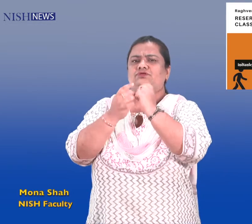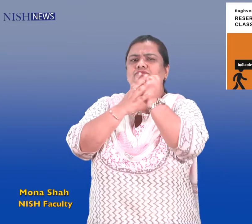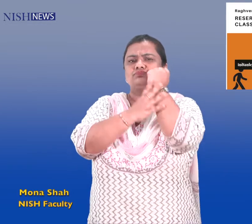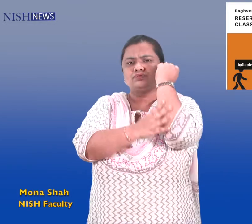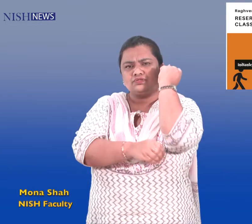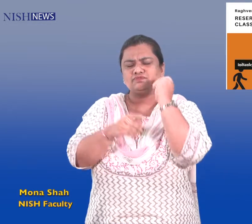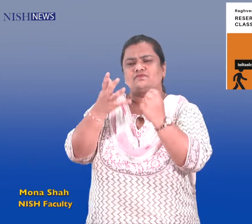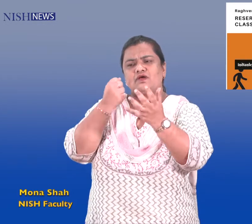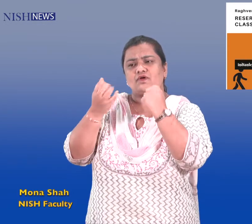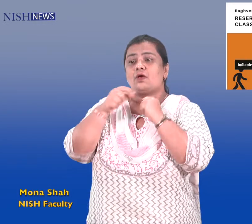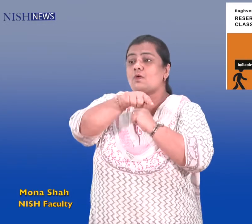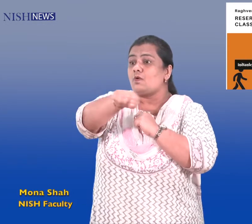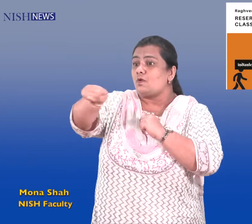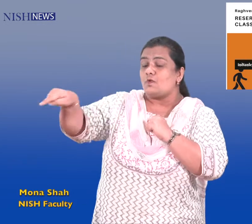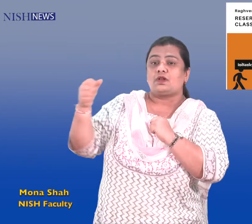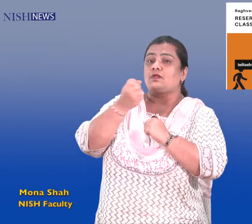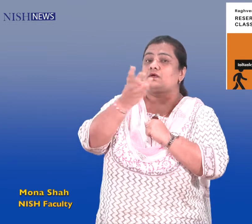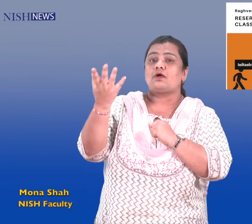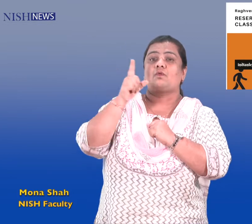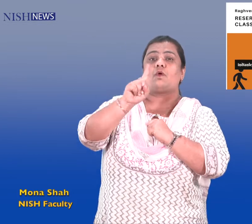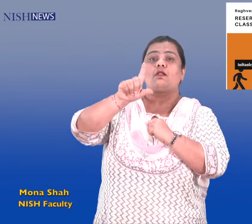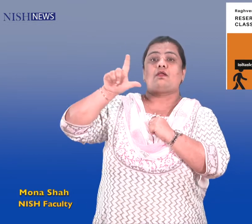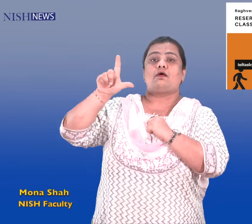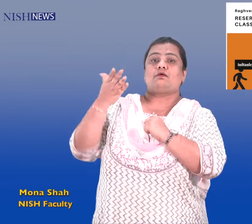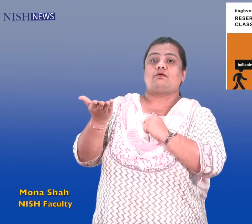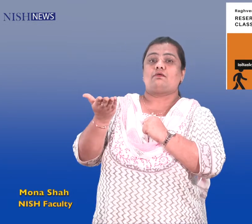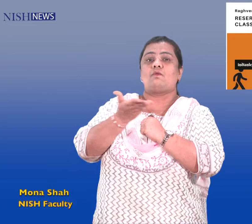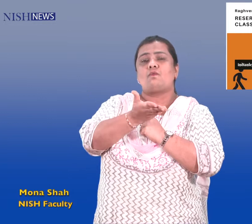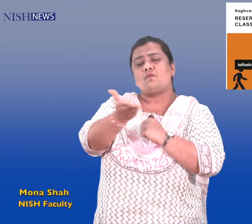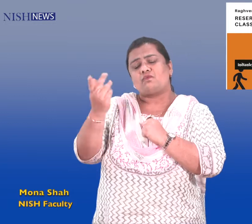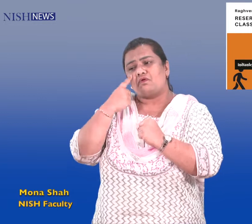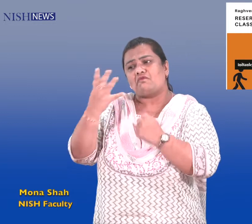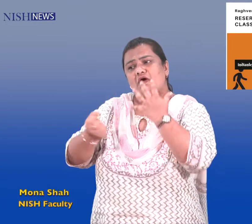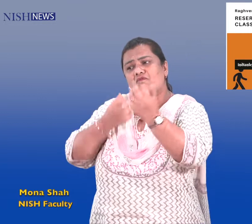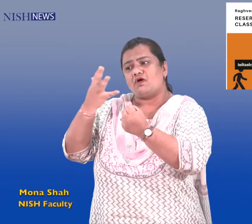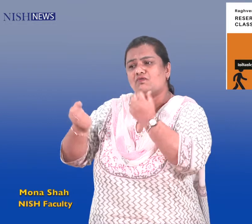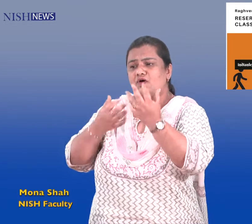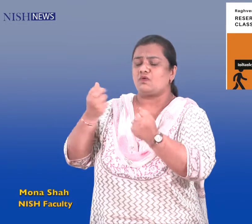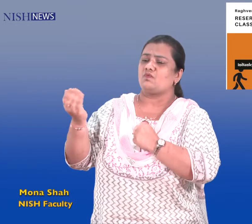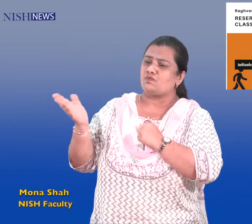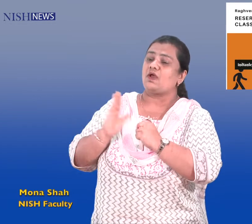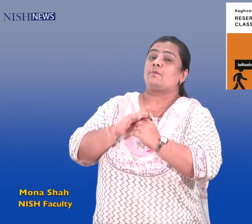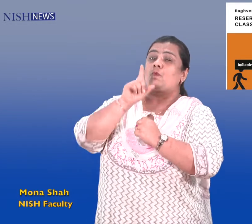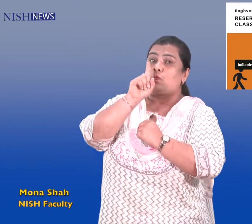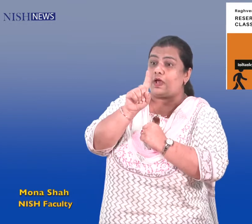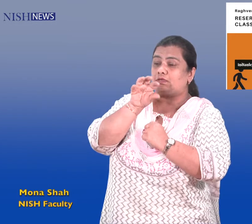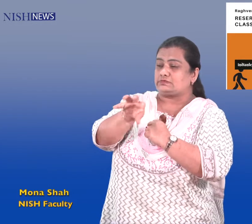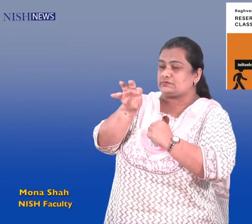forward caste and target welfare accordingly. It will also identify the 5 most economically backward